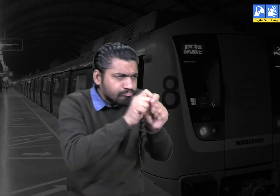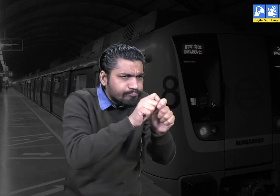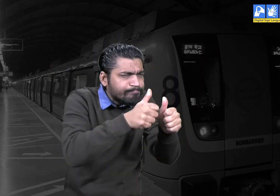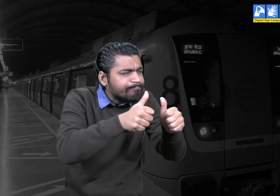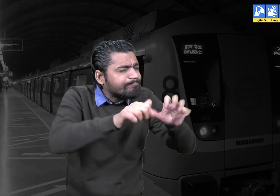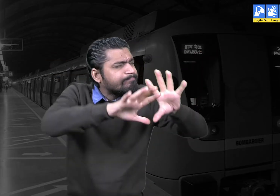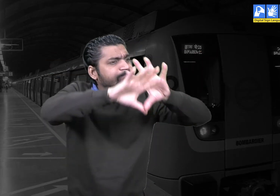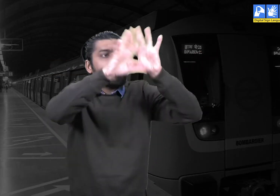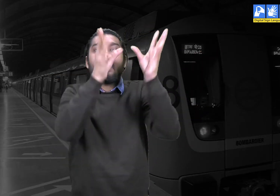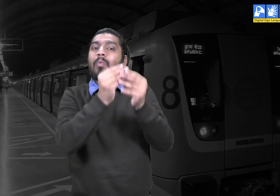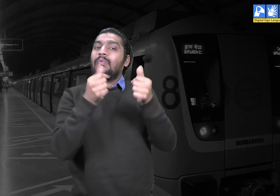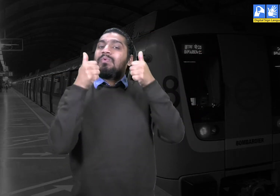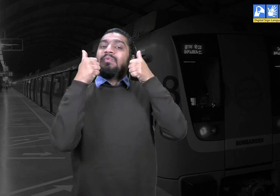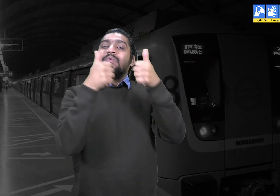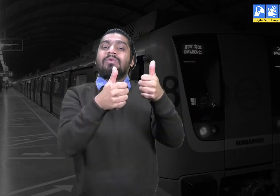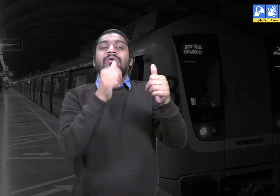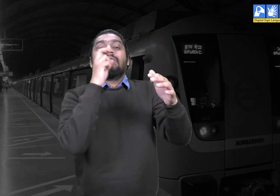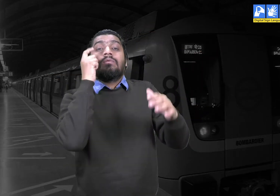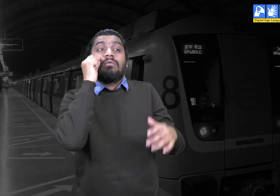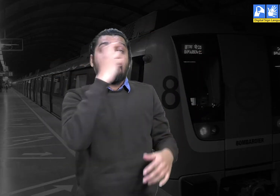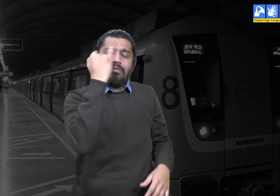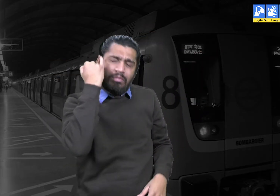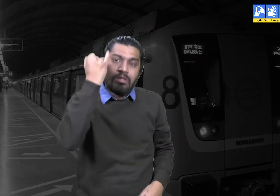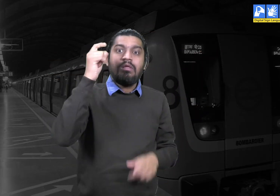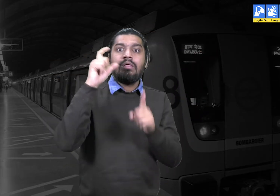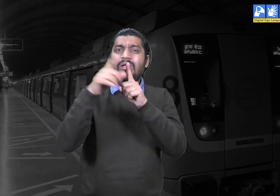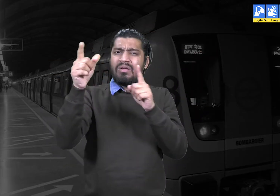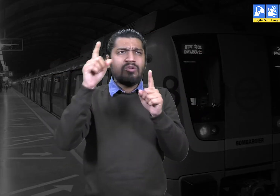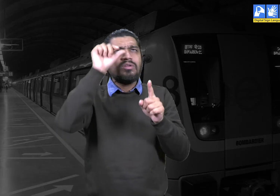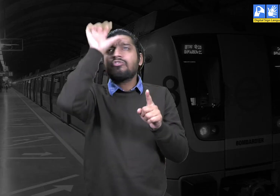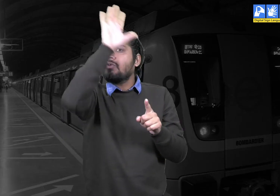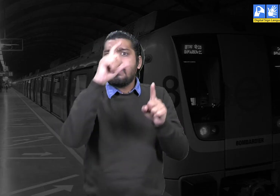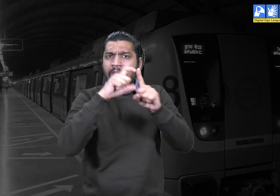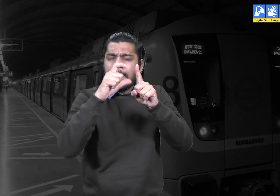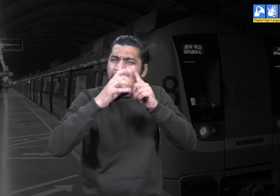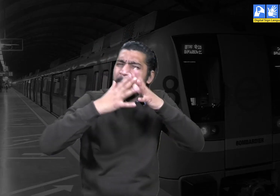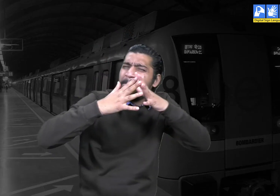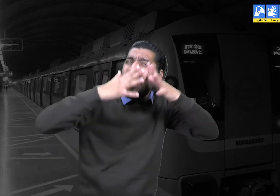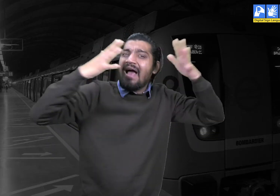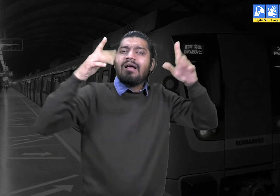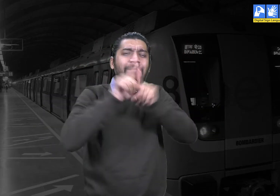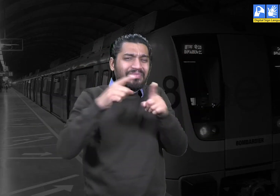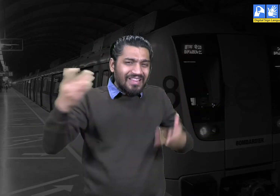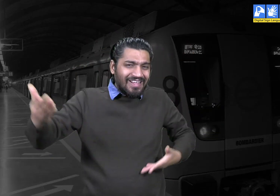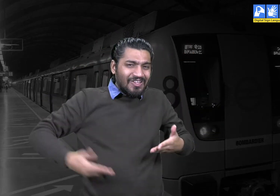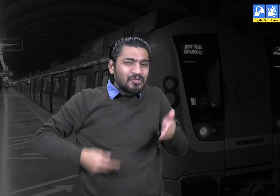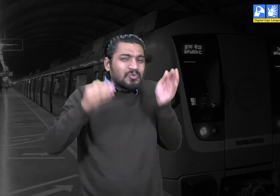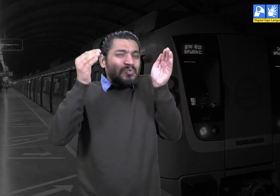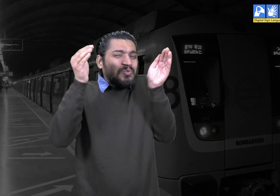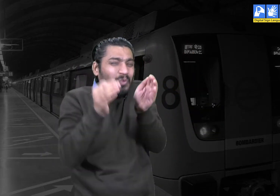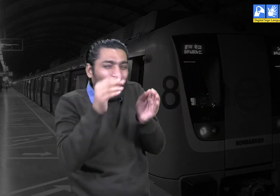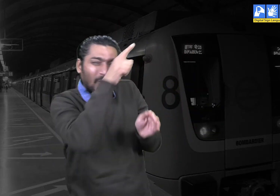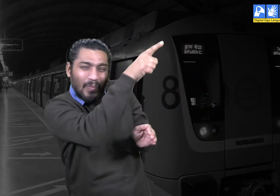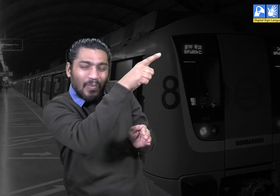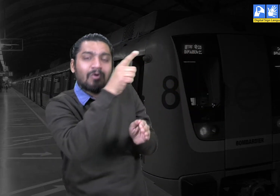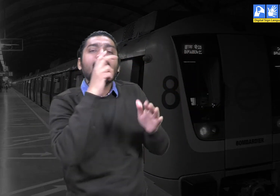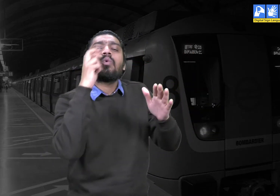We can say that this project was his brainchild. Delhi Metro is one of the largest metros and much bigger if we compare